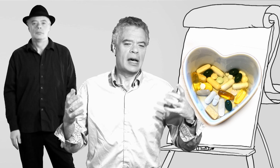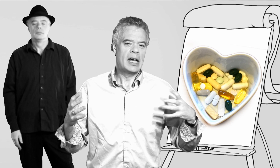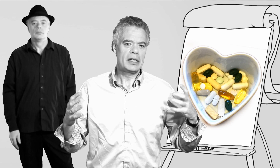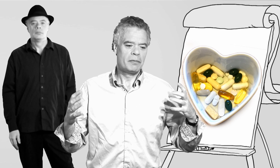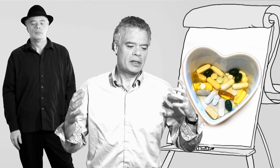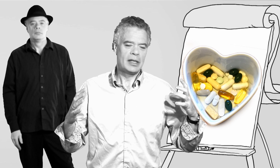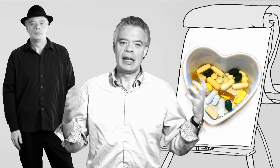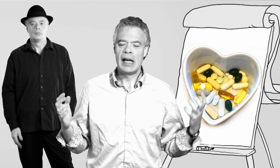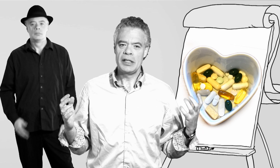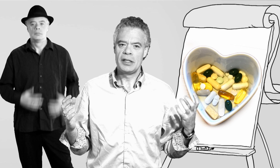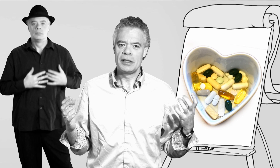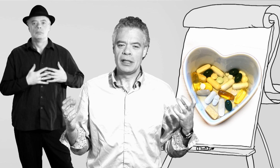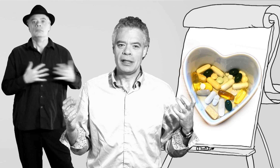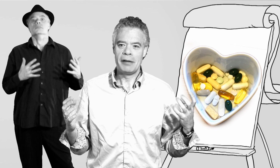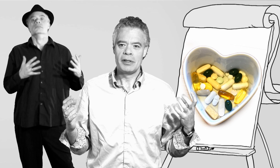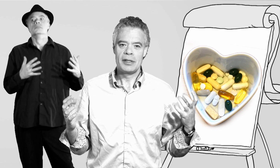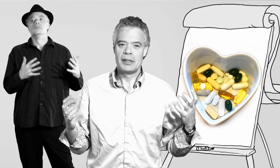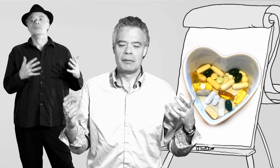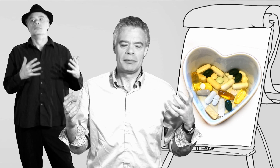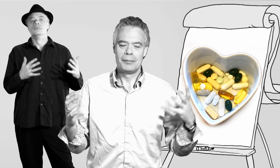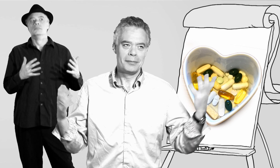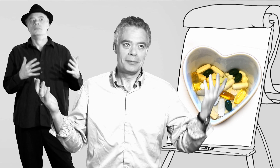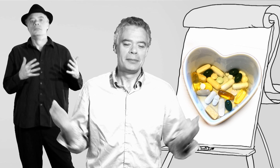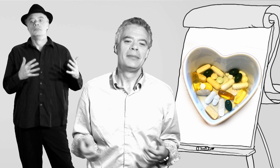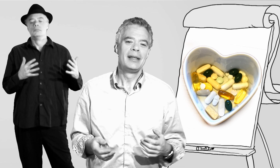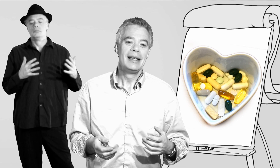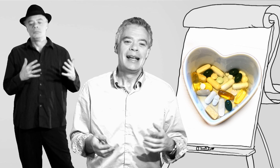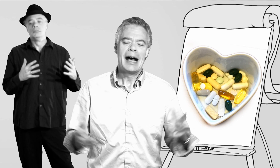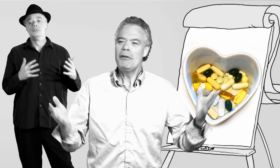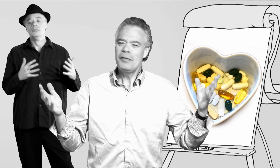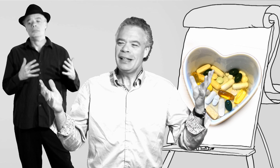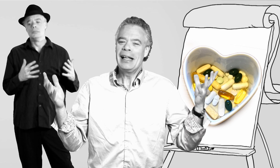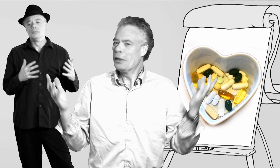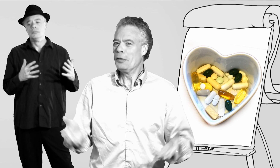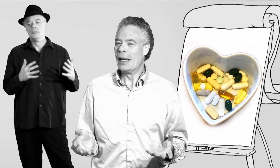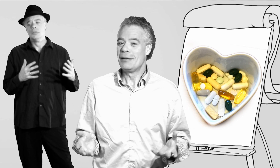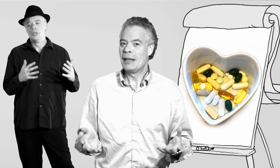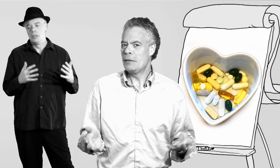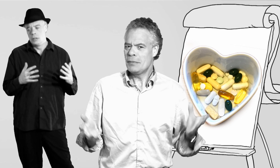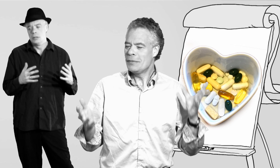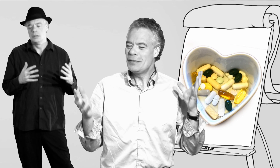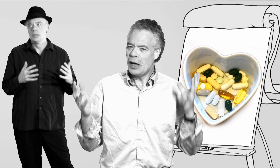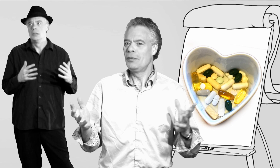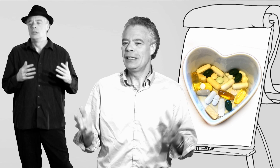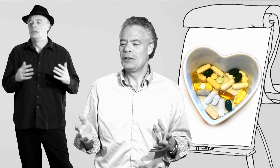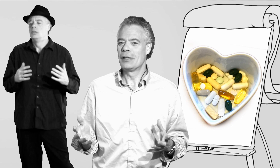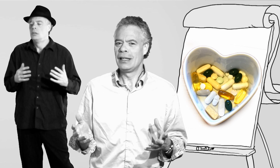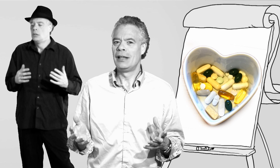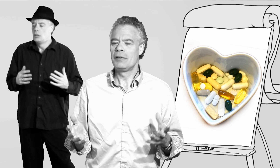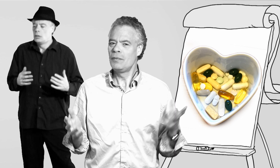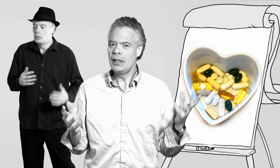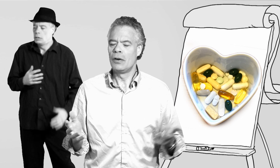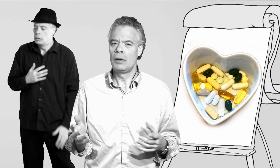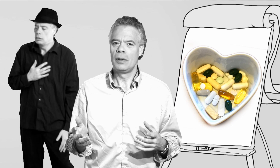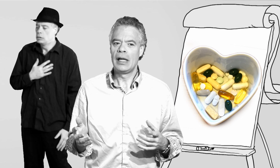My heart was enlarged and then I was feeling like an old man. I'm not really joking